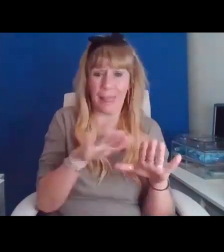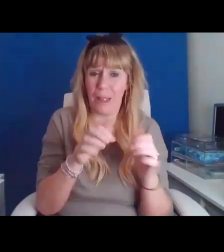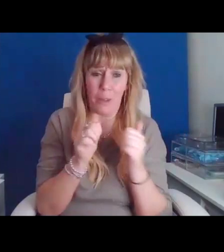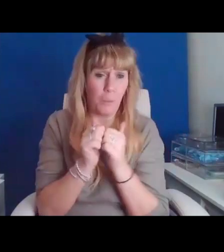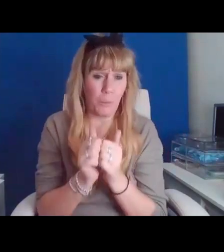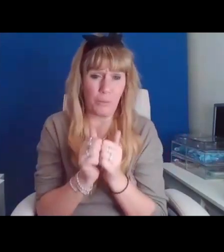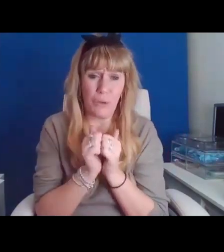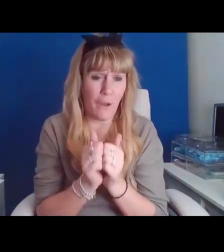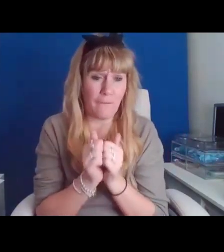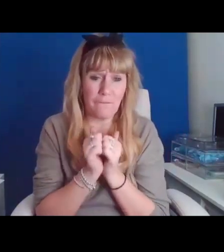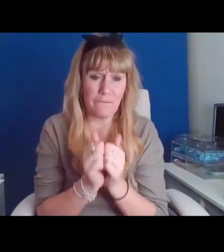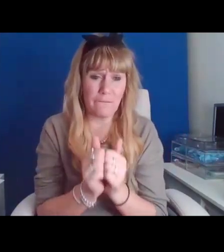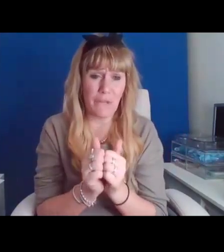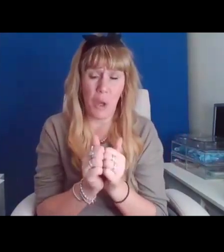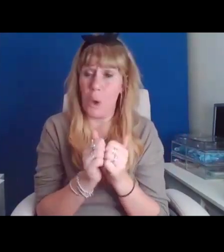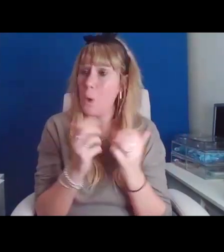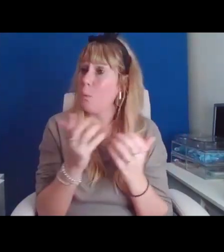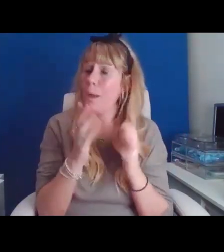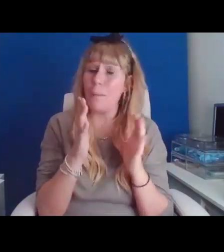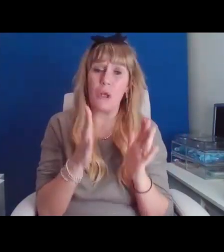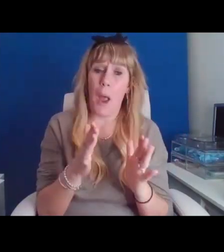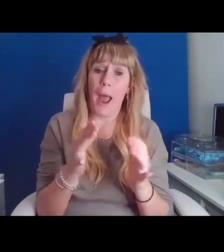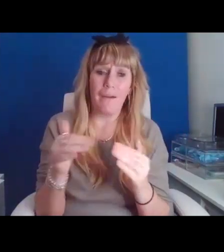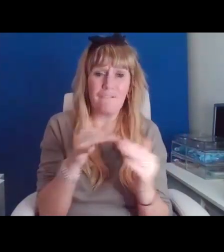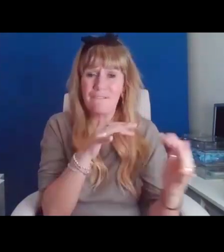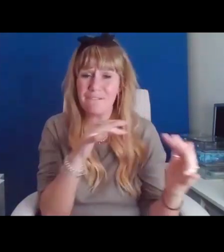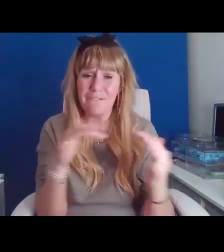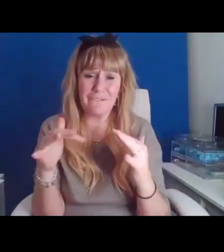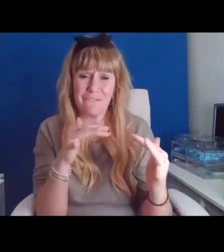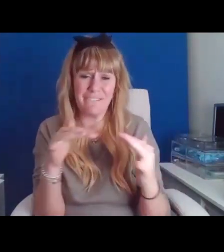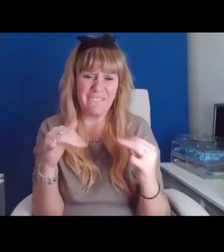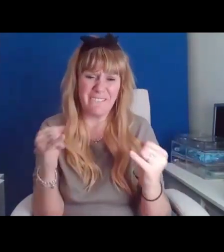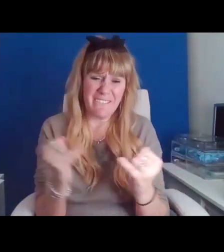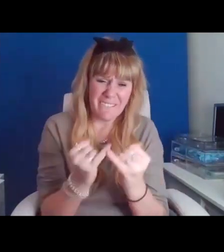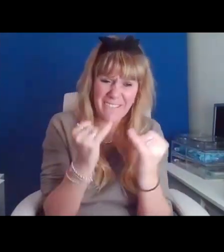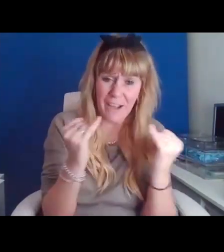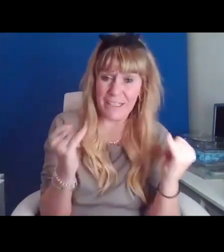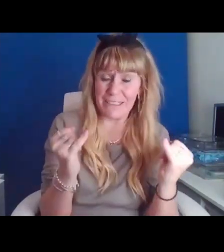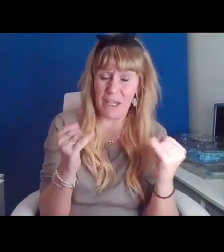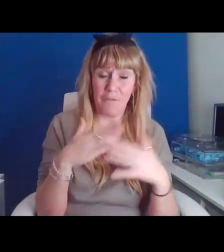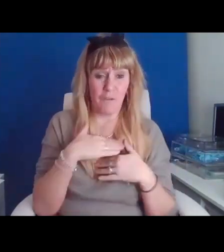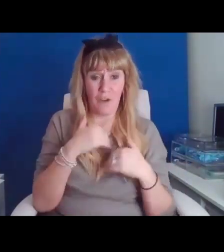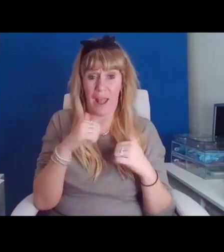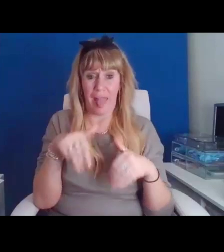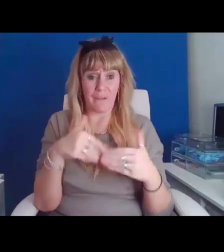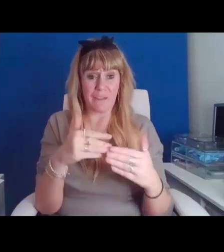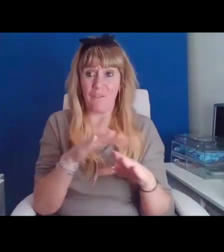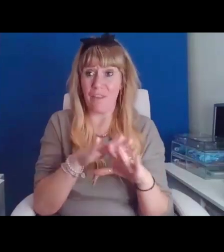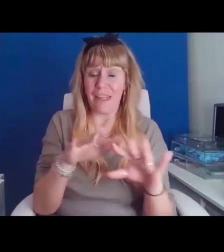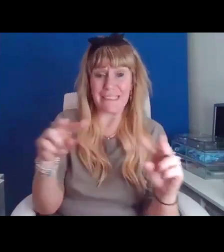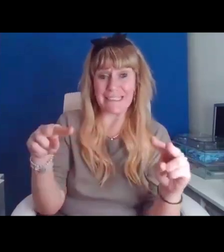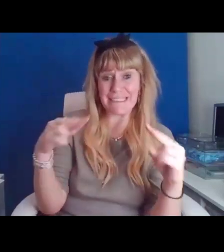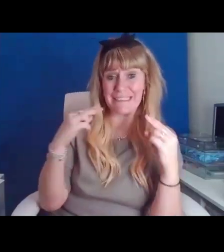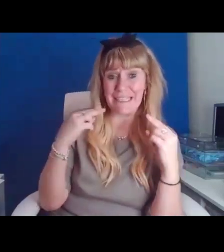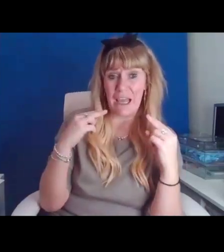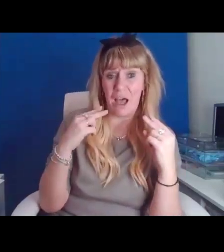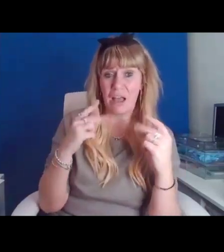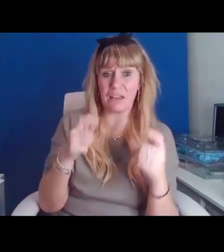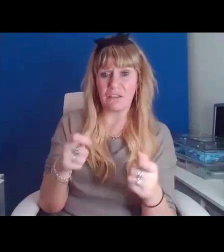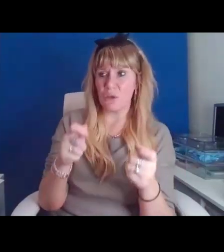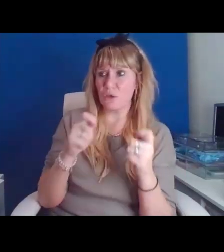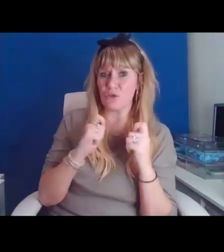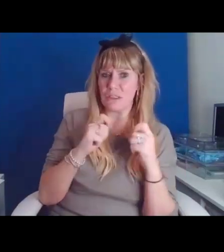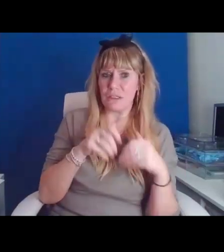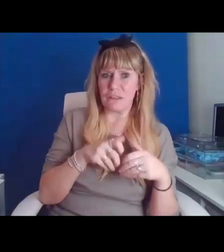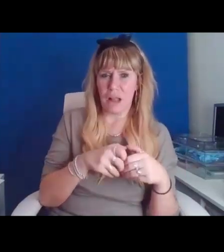Where we don't have to fight. A health service that doesn't see us, that doesn't deal kindly with us, where we have to fight